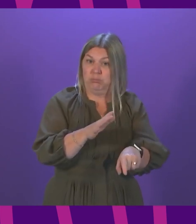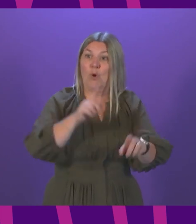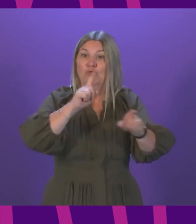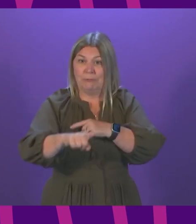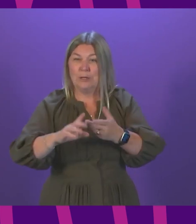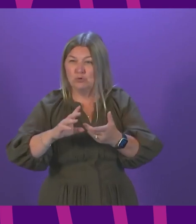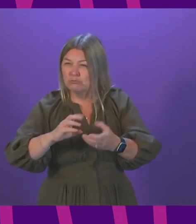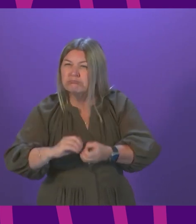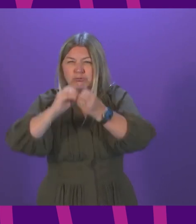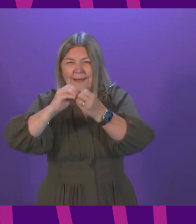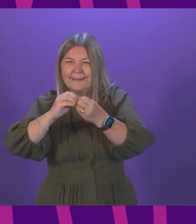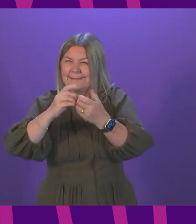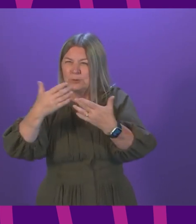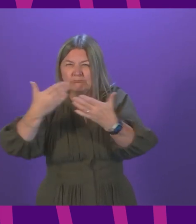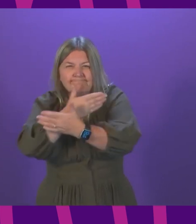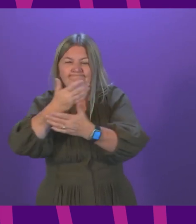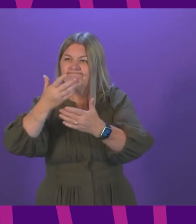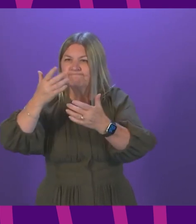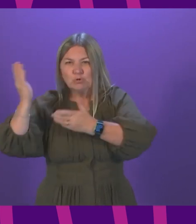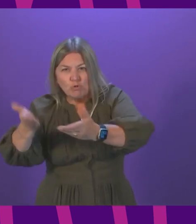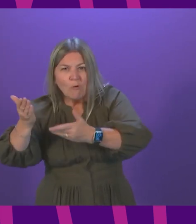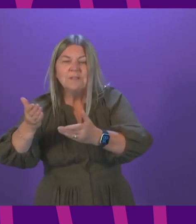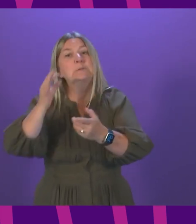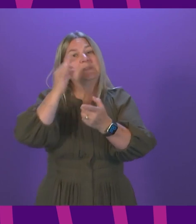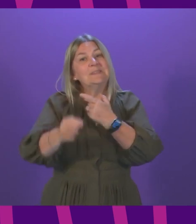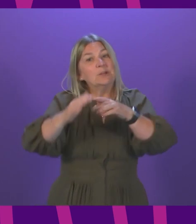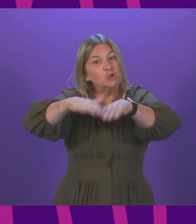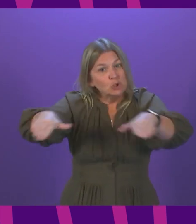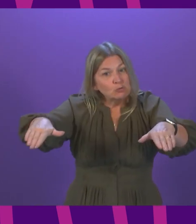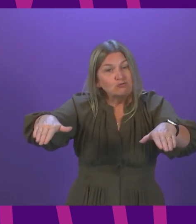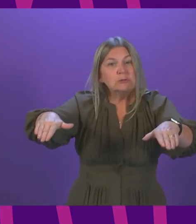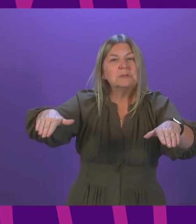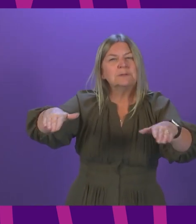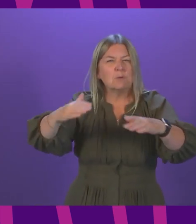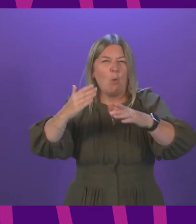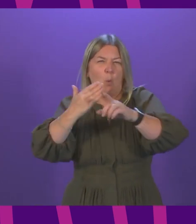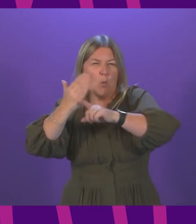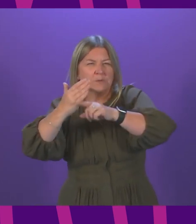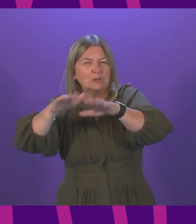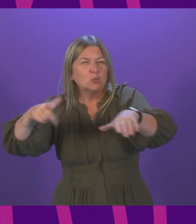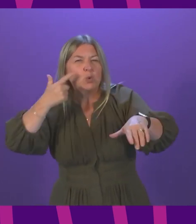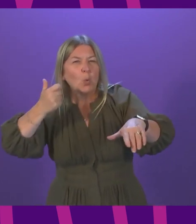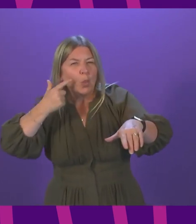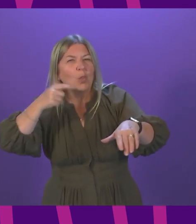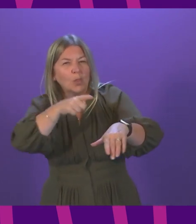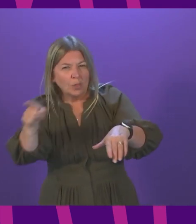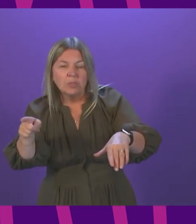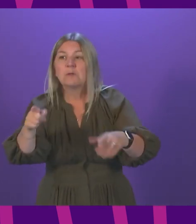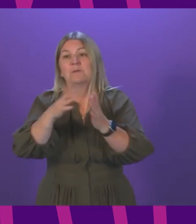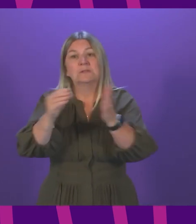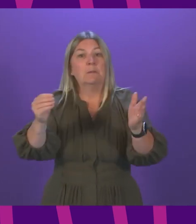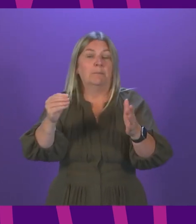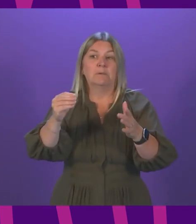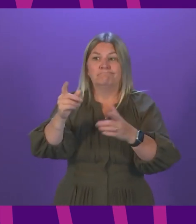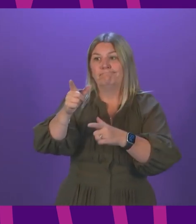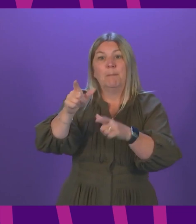services, particularly for children and adolescents. So, the creation of community wellbeing services, counsellors in schools, for example, to make